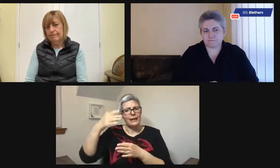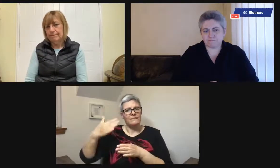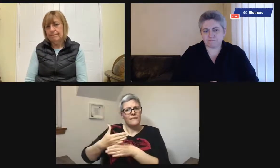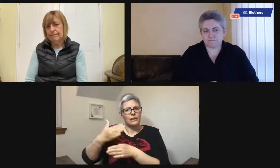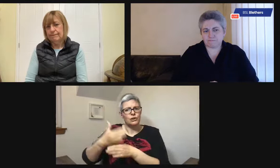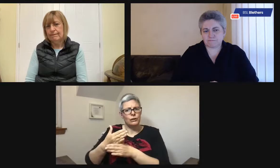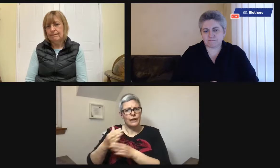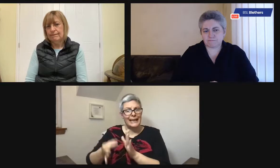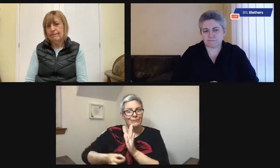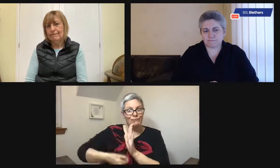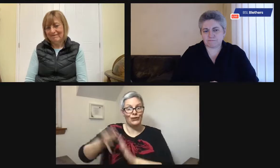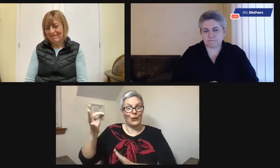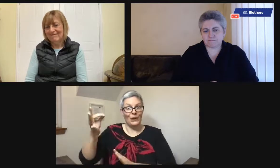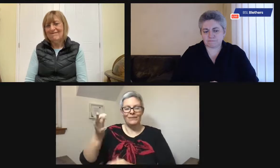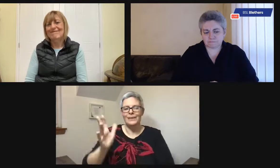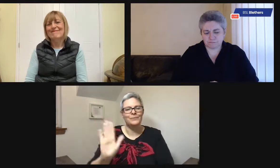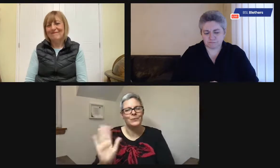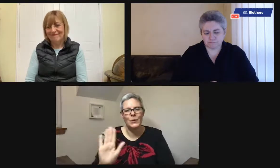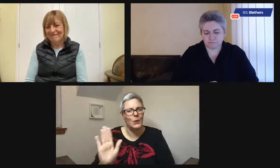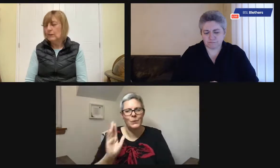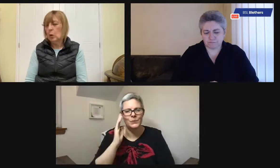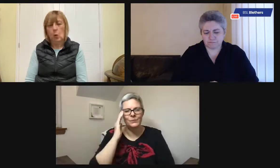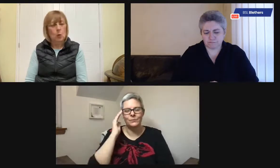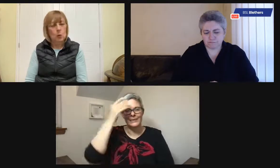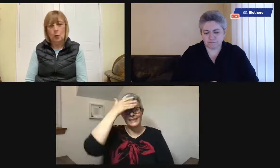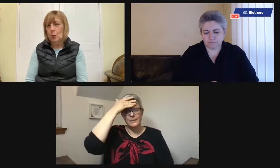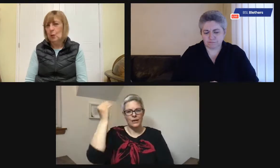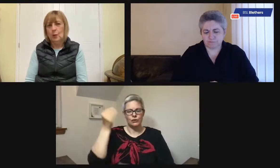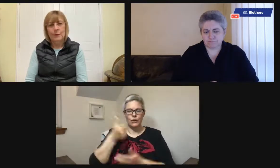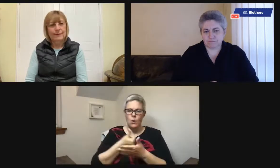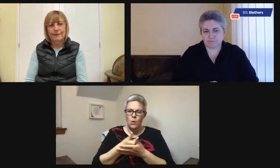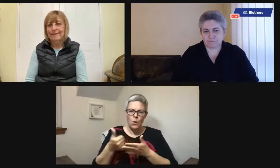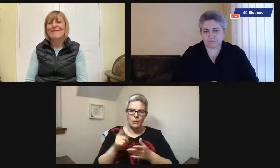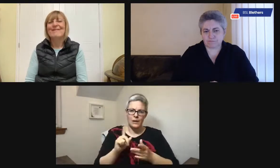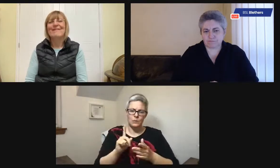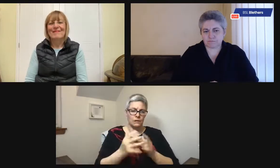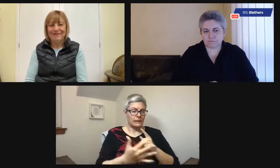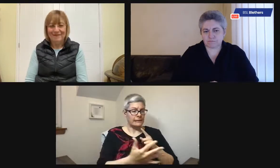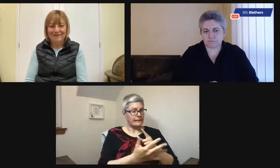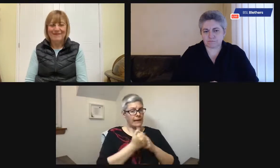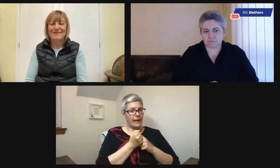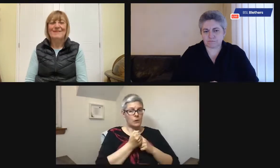as possible. That's important. But the brain function is not going to improve.